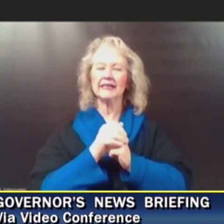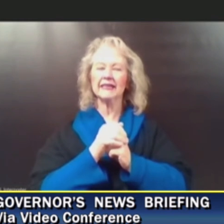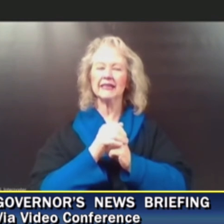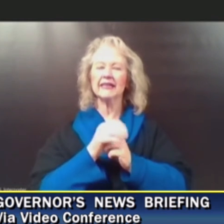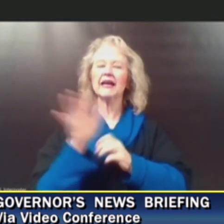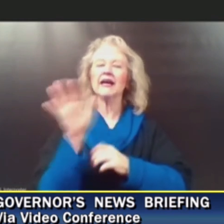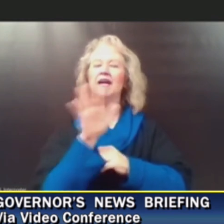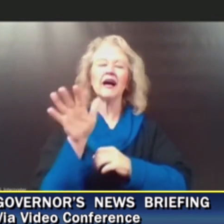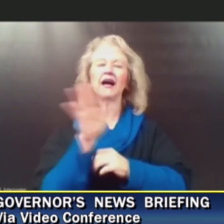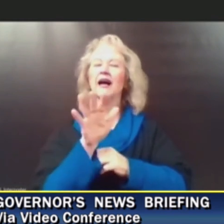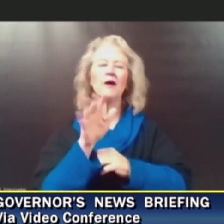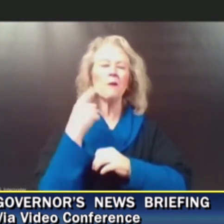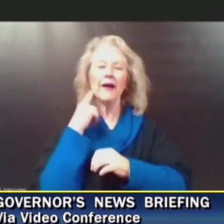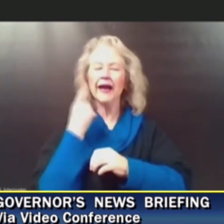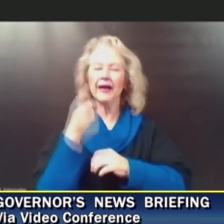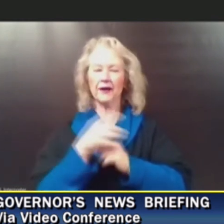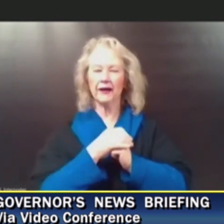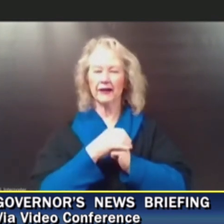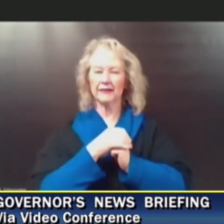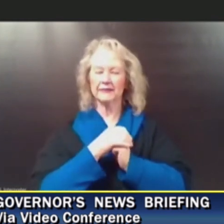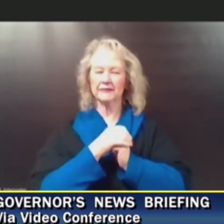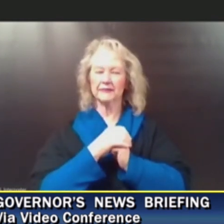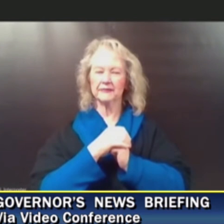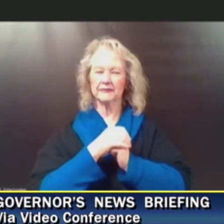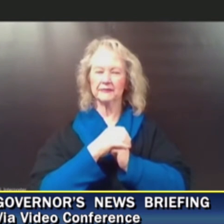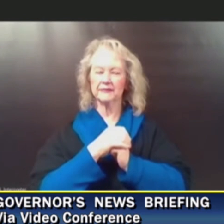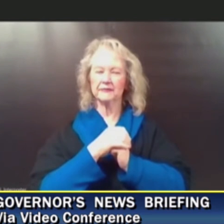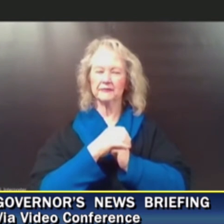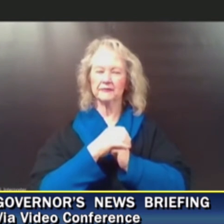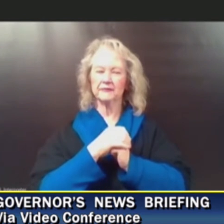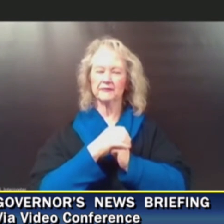Dr. Conway, you're on mute. Dr. Dr. Conway on mute, please.